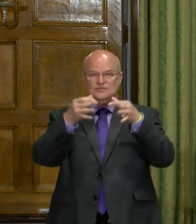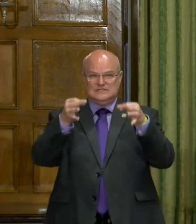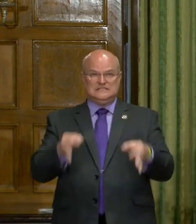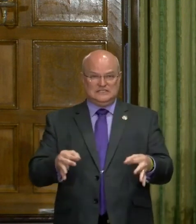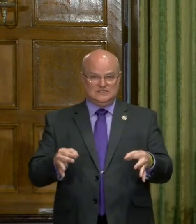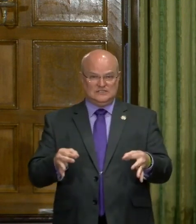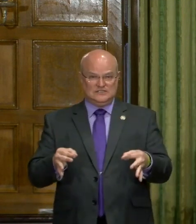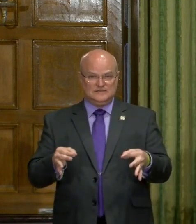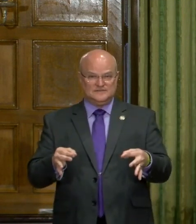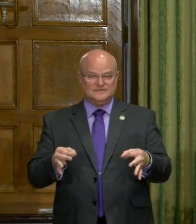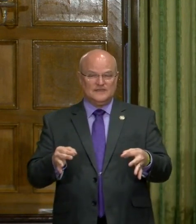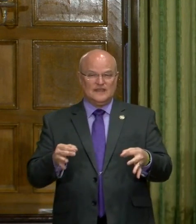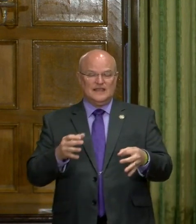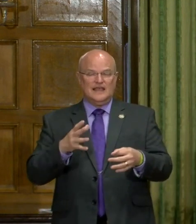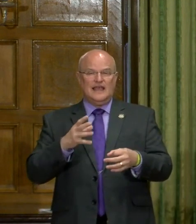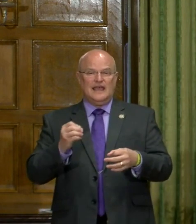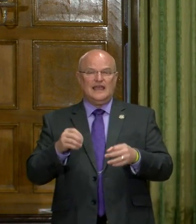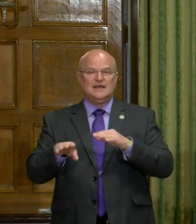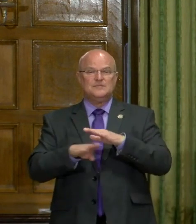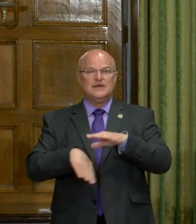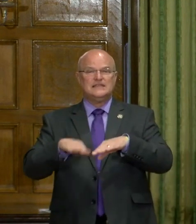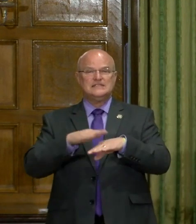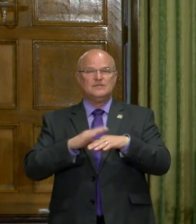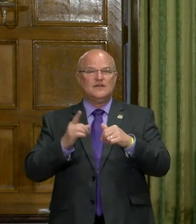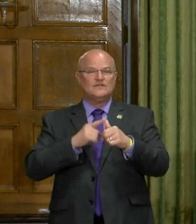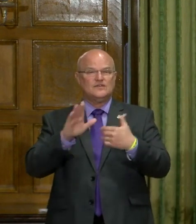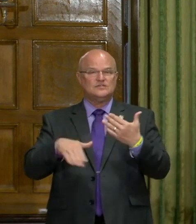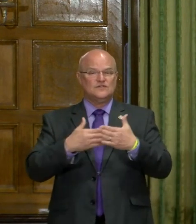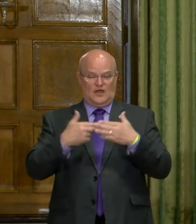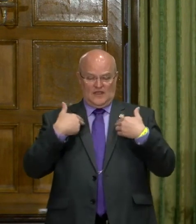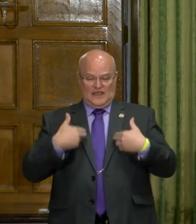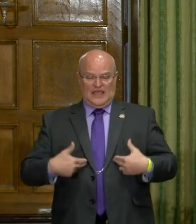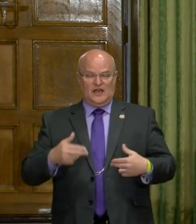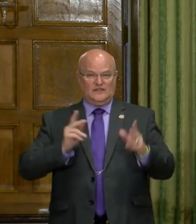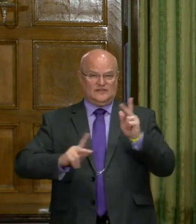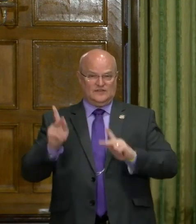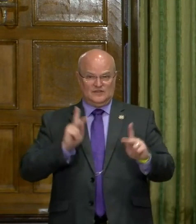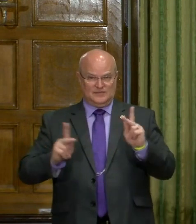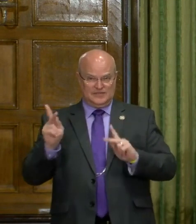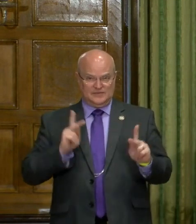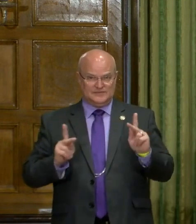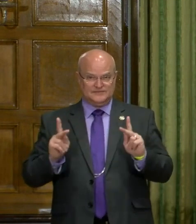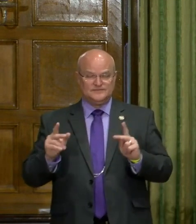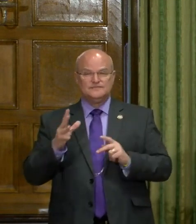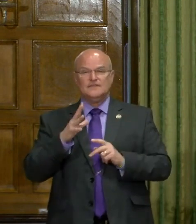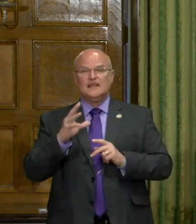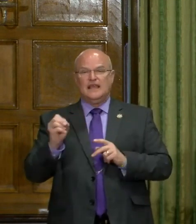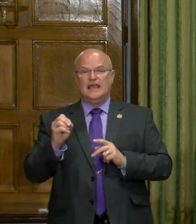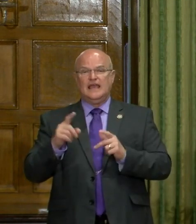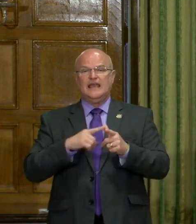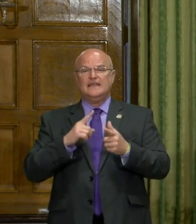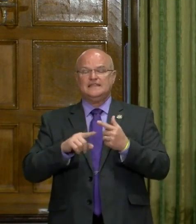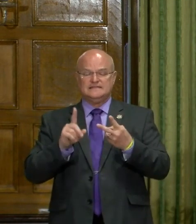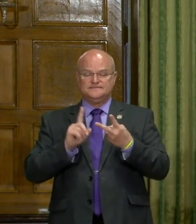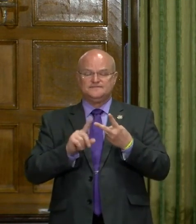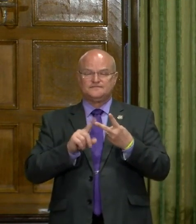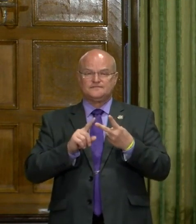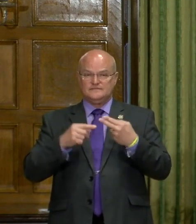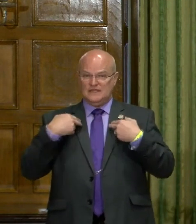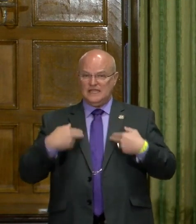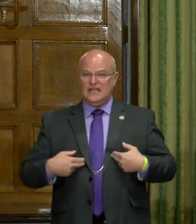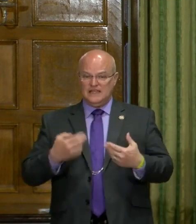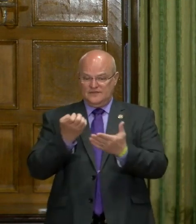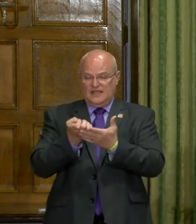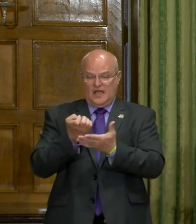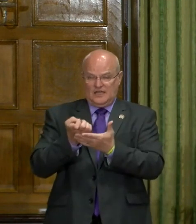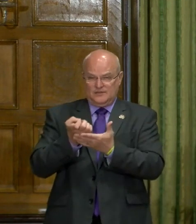judgments, uh, and it's based upon, first of all, the health of our citizens and, uh, and then secondly, the health